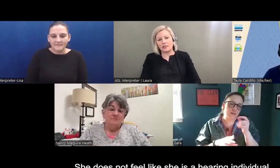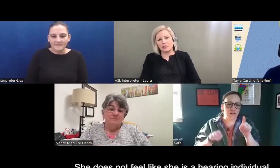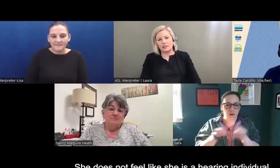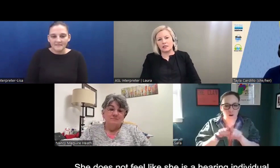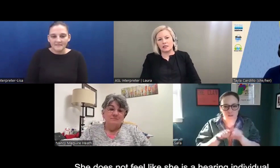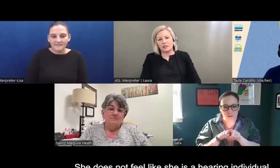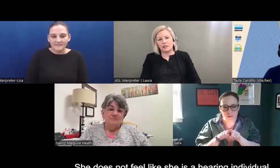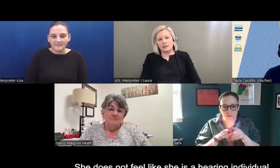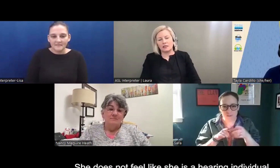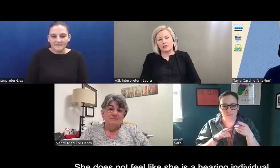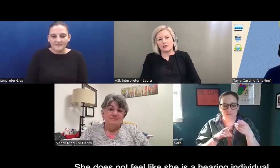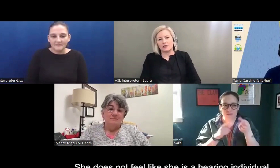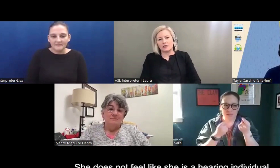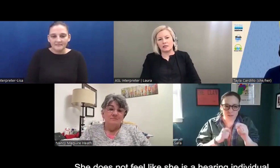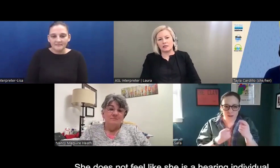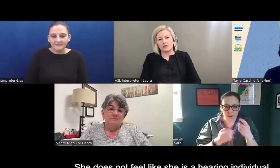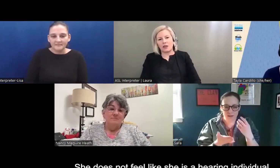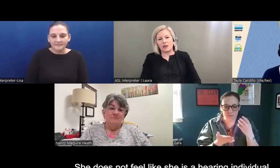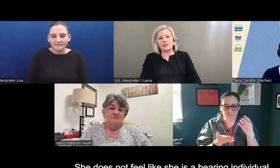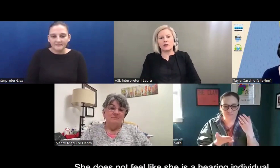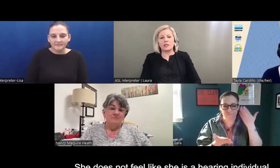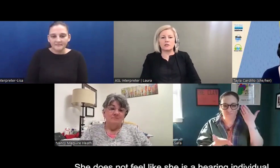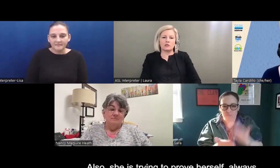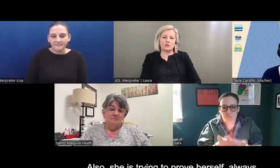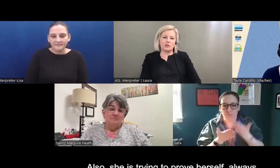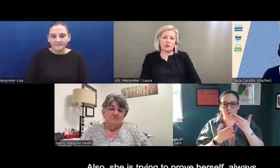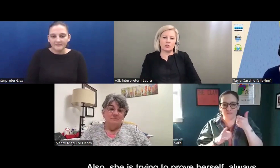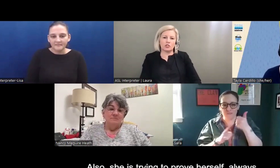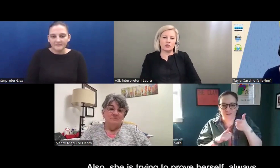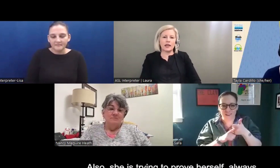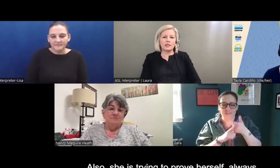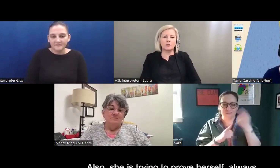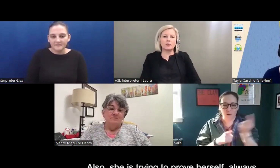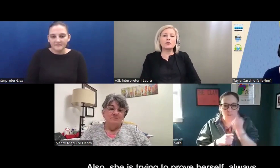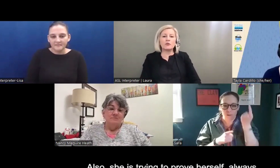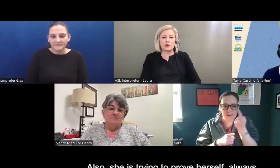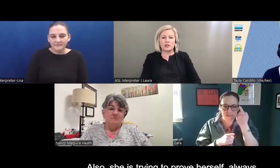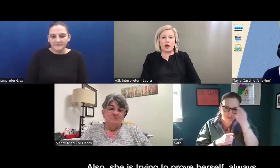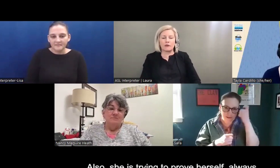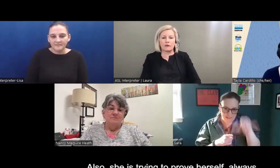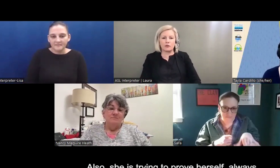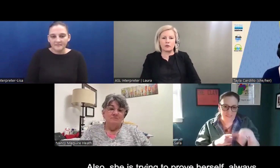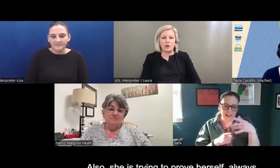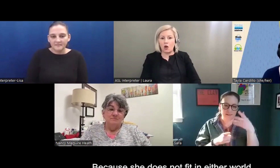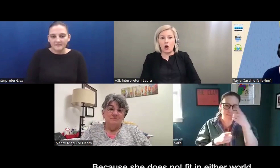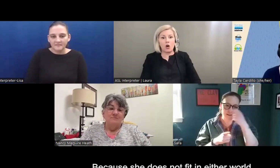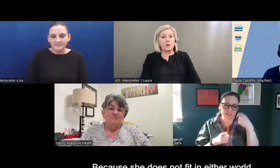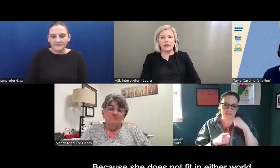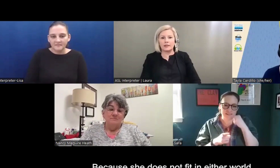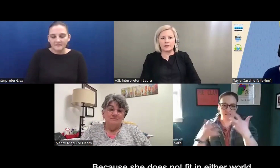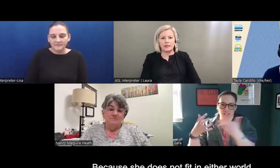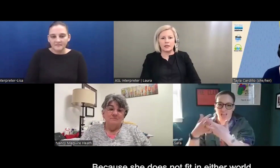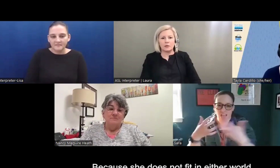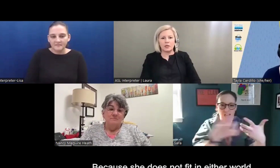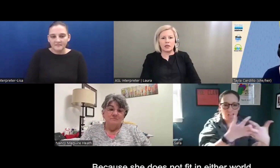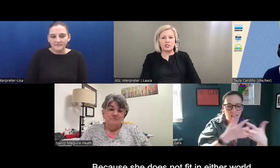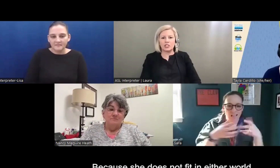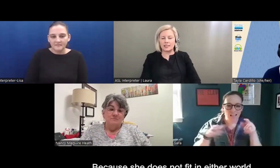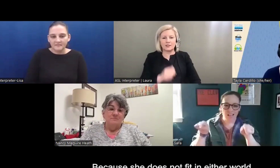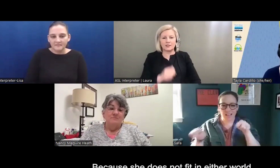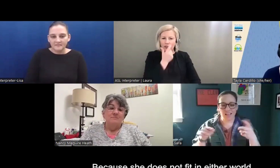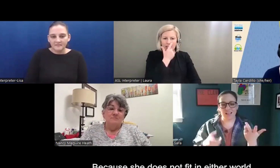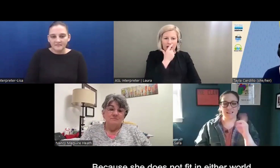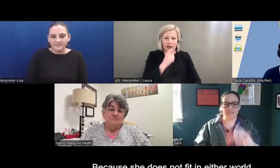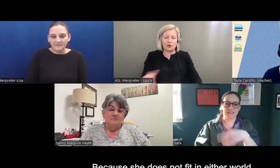And also, I think, you know, she trying to prove herself always because